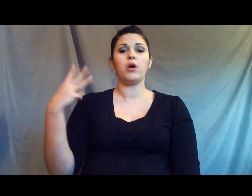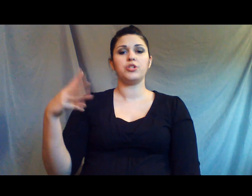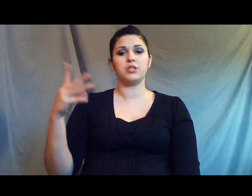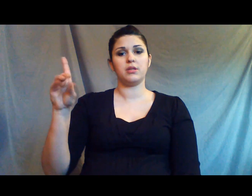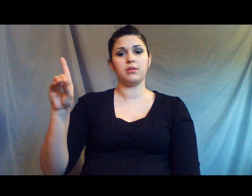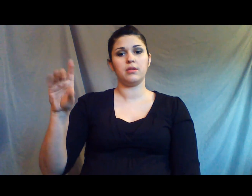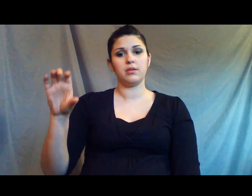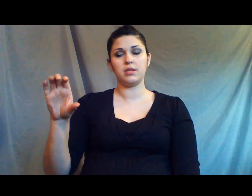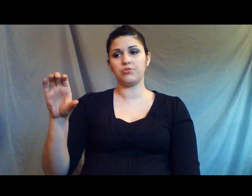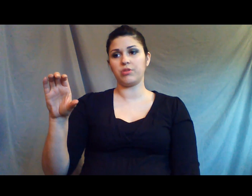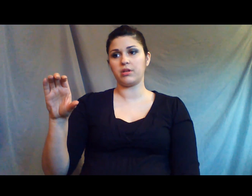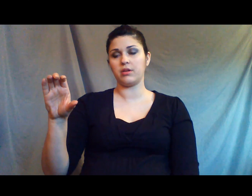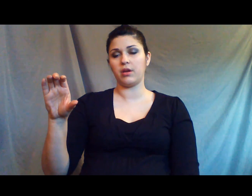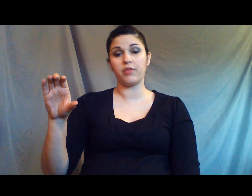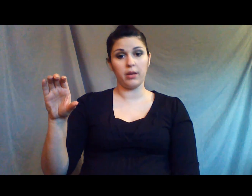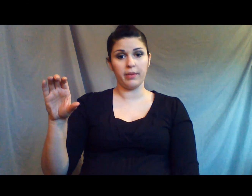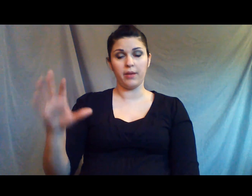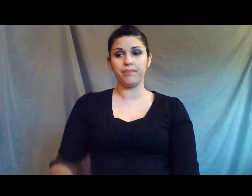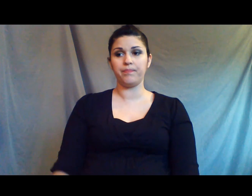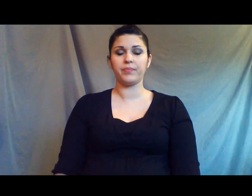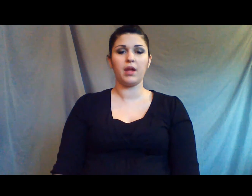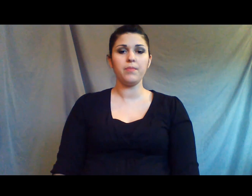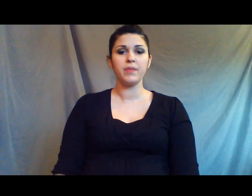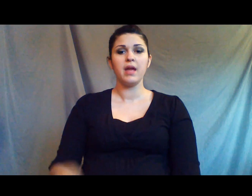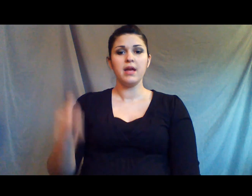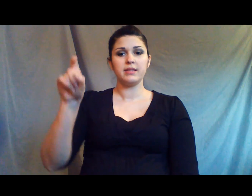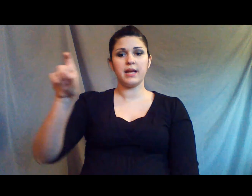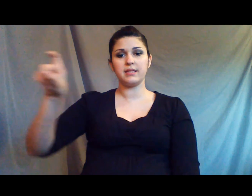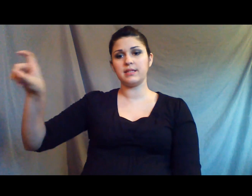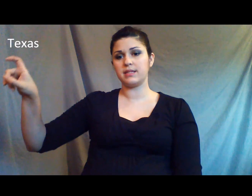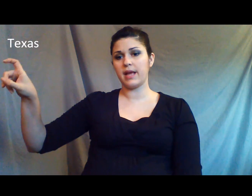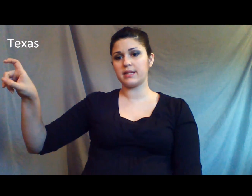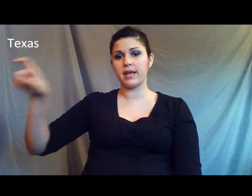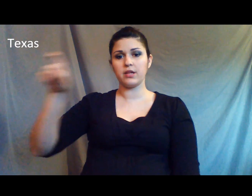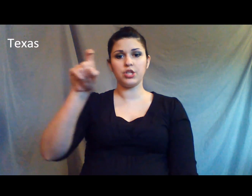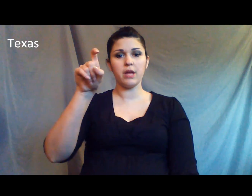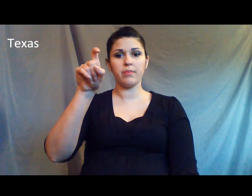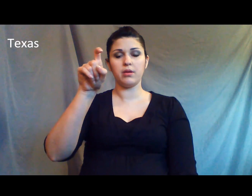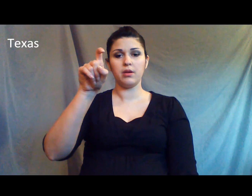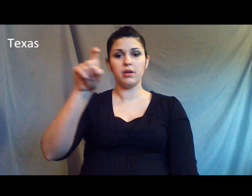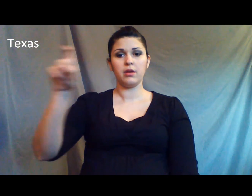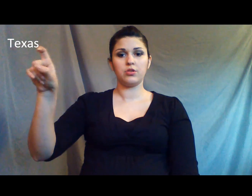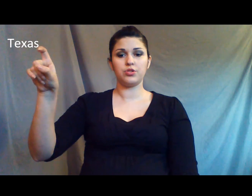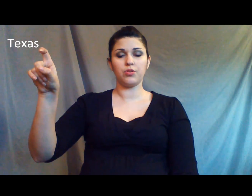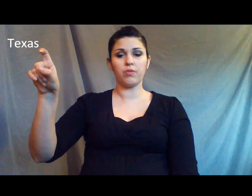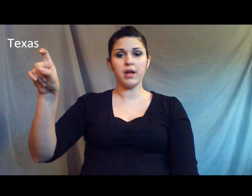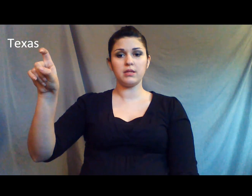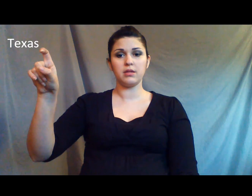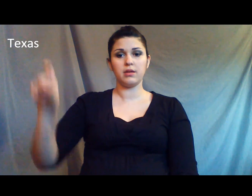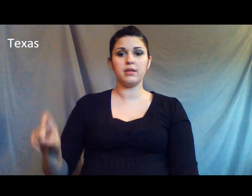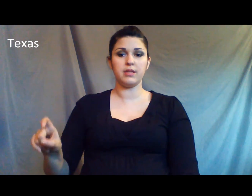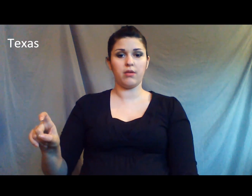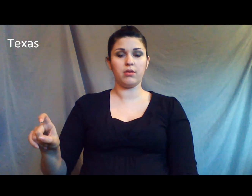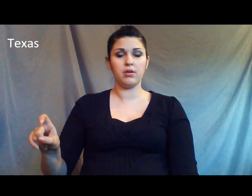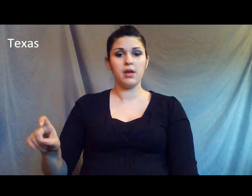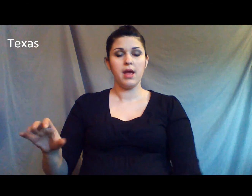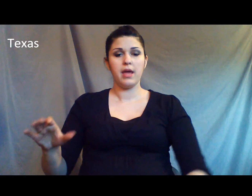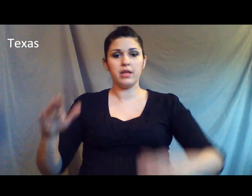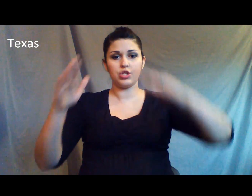Washington, the district of Columbia. Okay? Texas is the X handshape to the right and down. And it